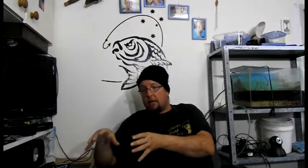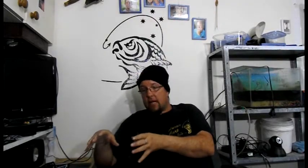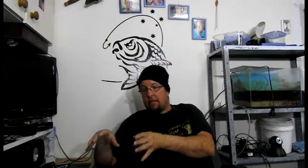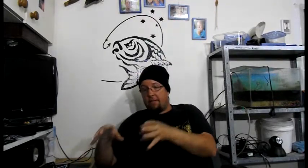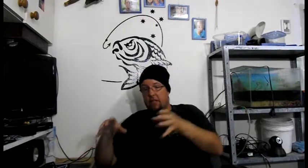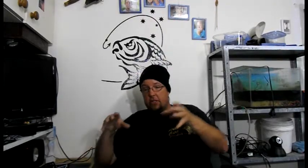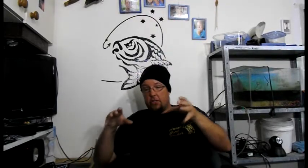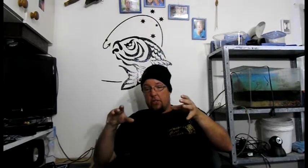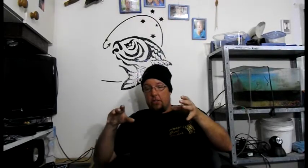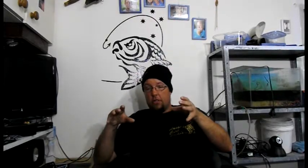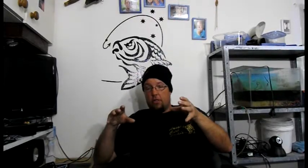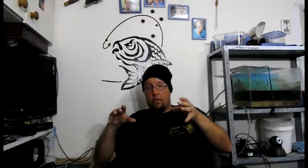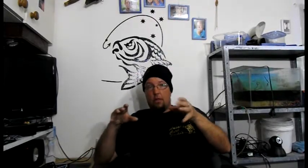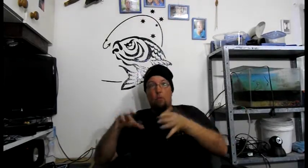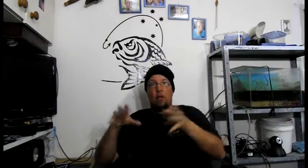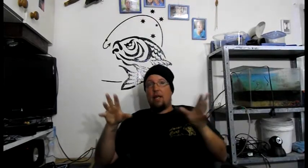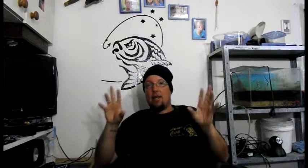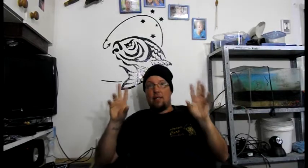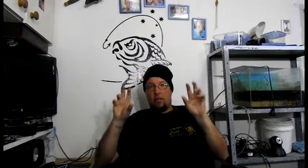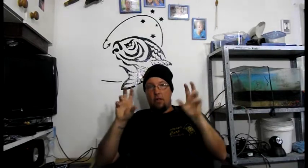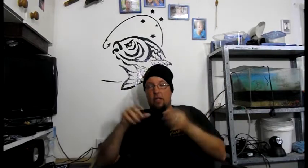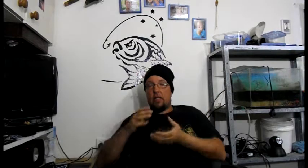native fish than what he's trying to say.